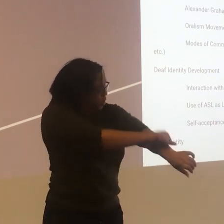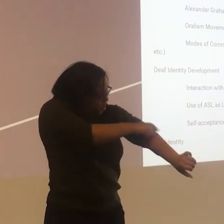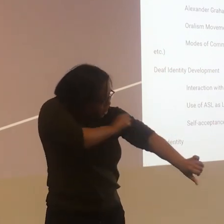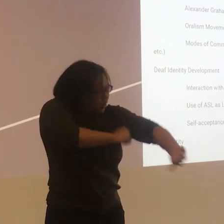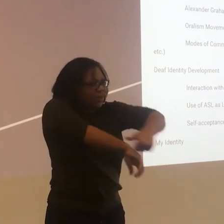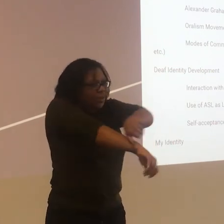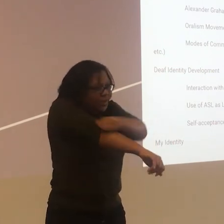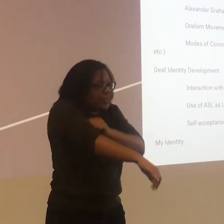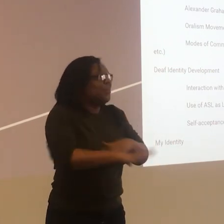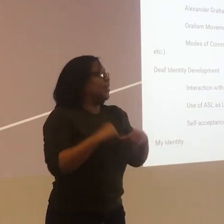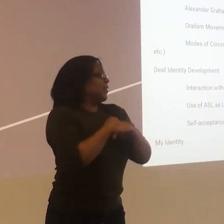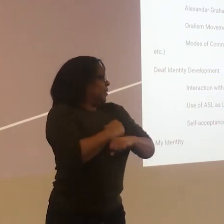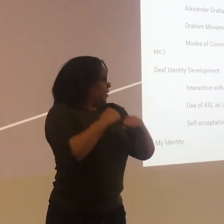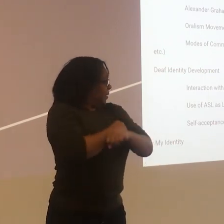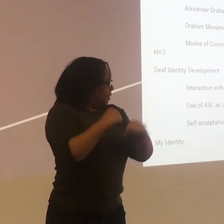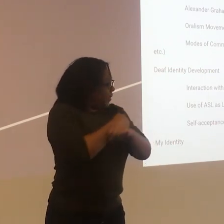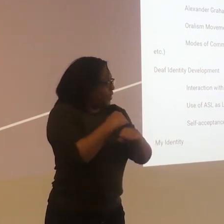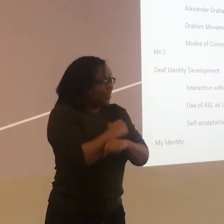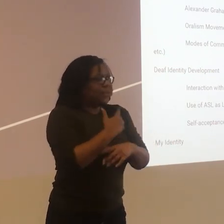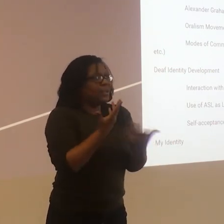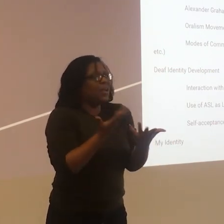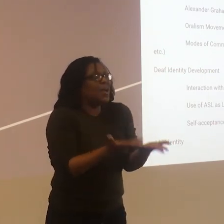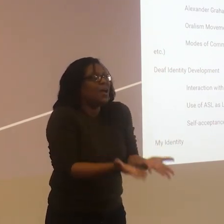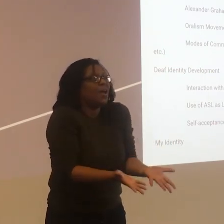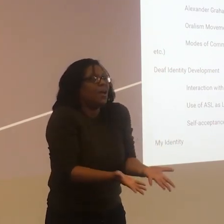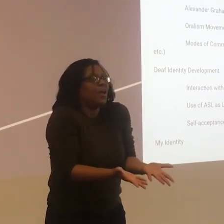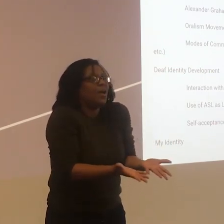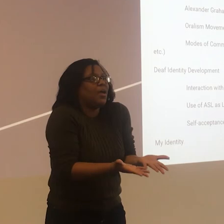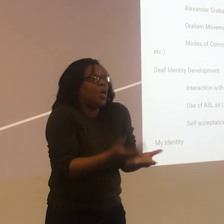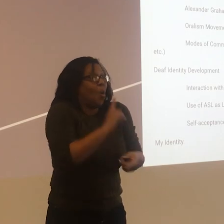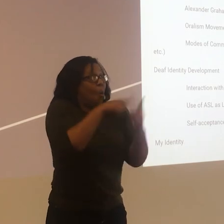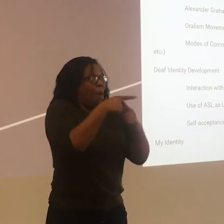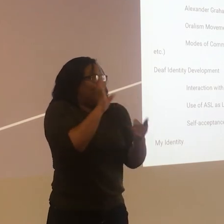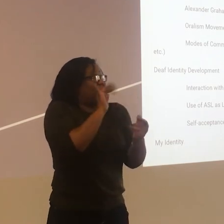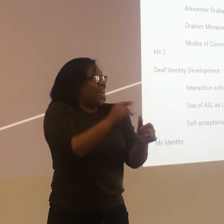And here we go, rolling up our sleeves when that happens, so that we can address it.